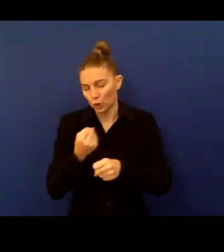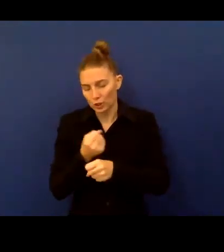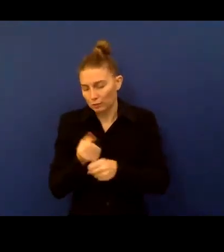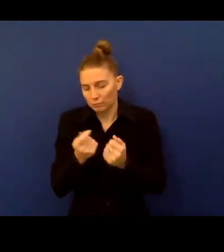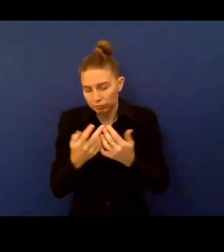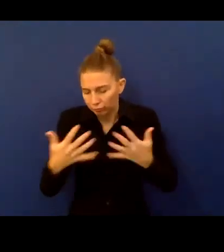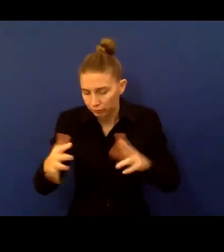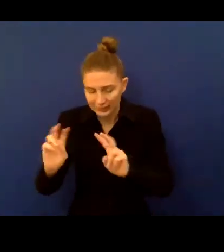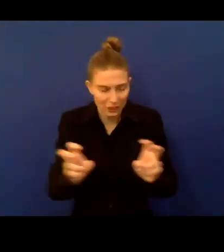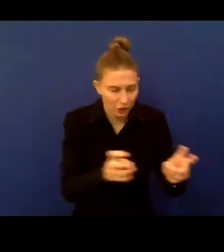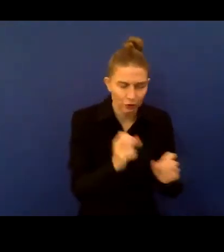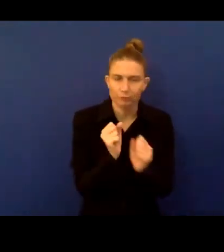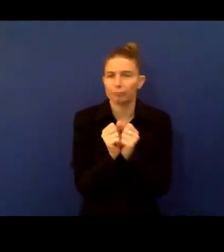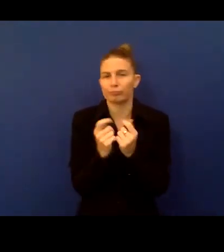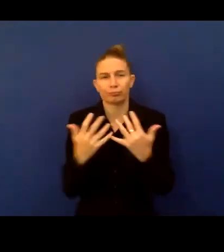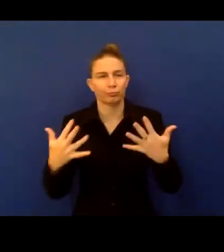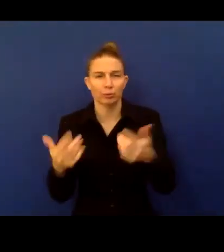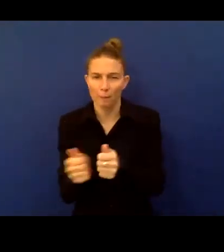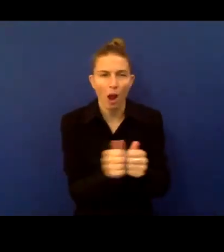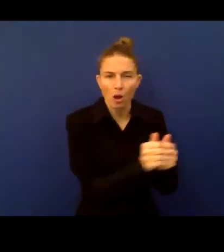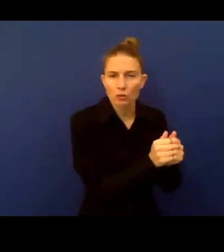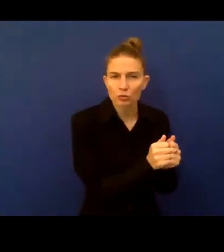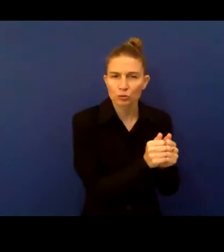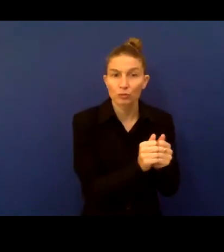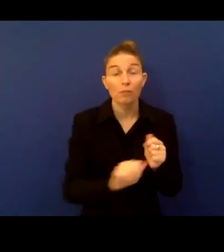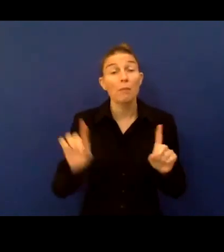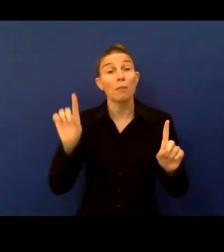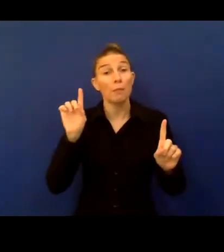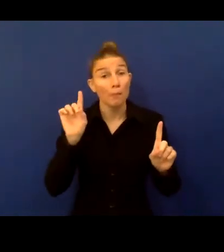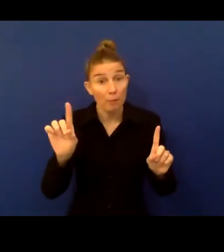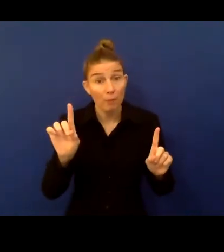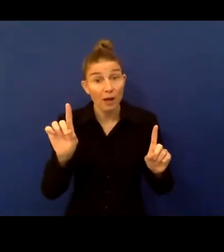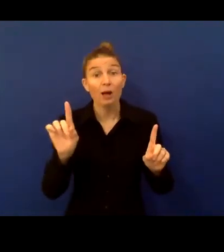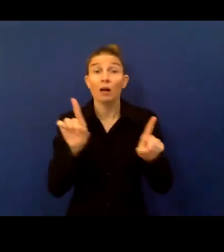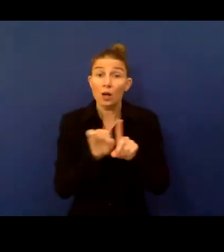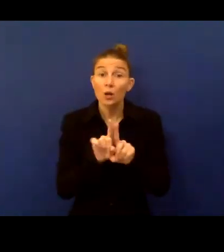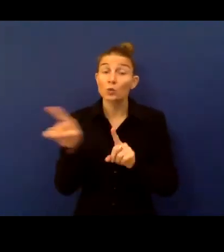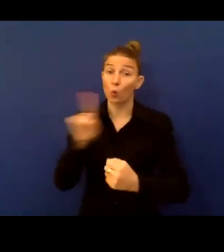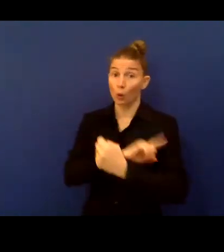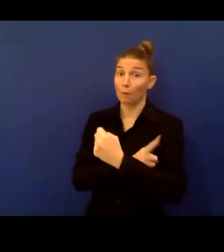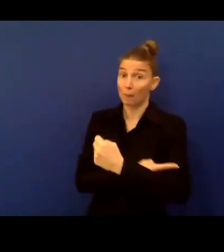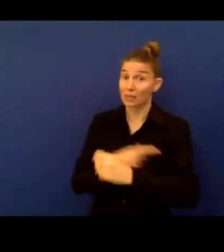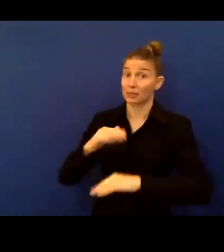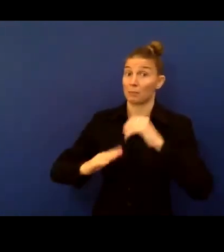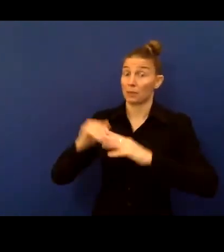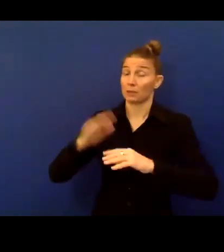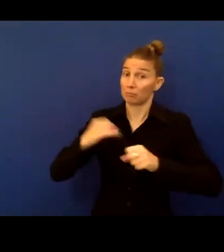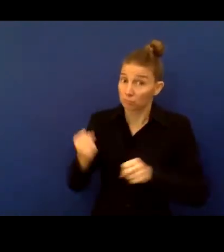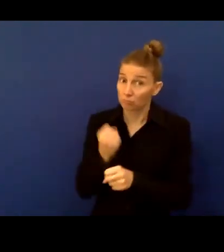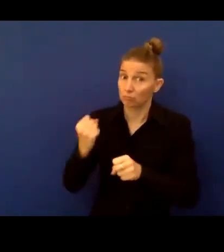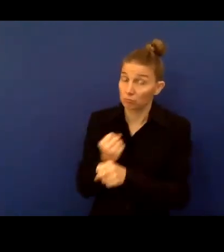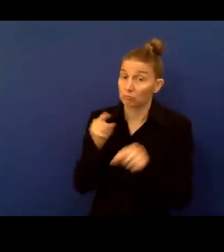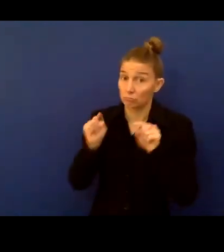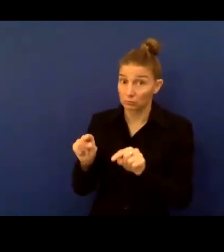But one of the things that we have chosen to do is to do quite a lot of work with capacity building, also on